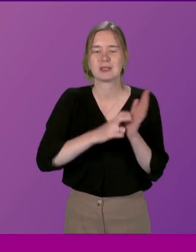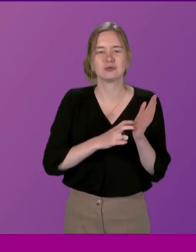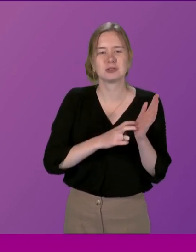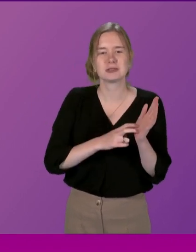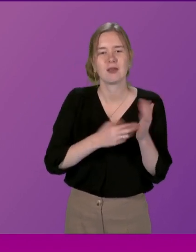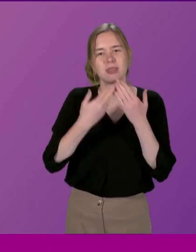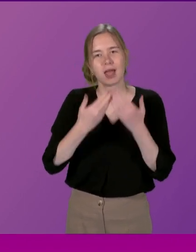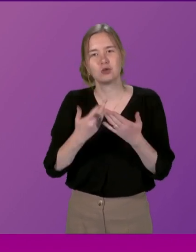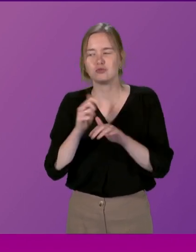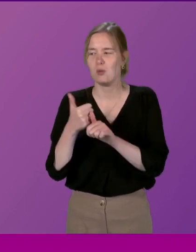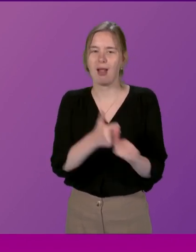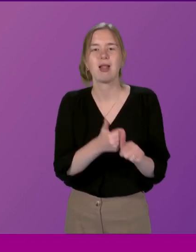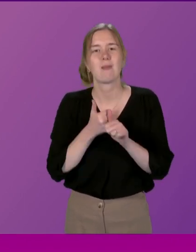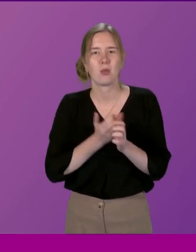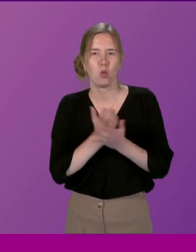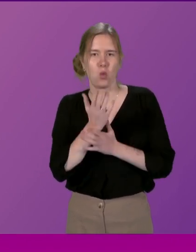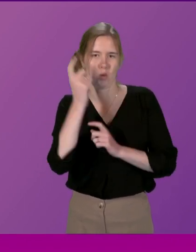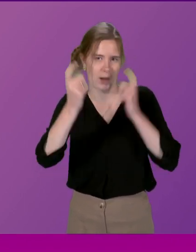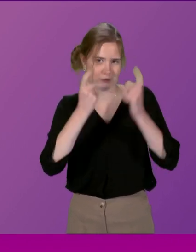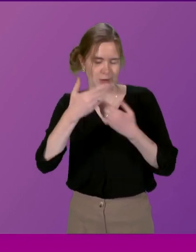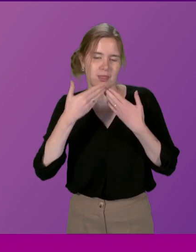to all those who have helped us during the course of this inquiry